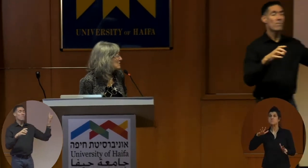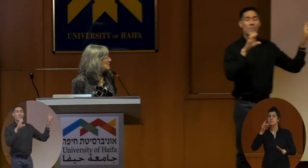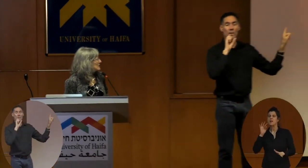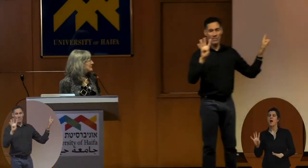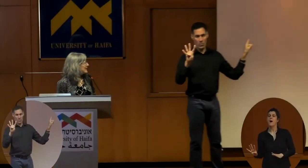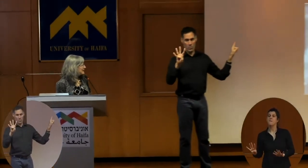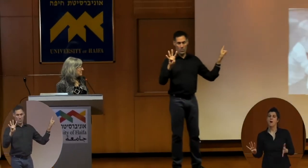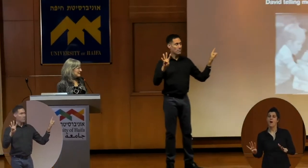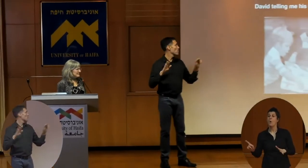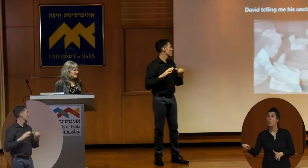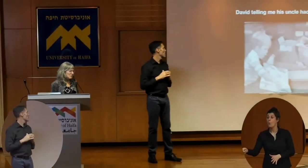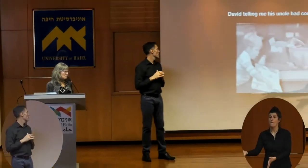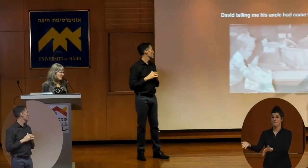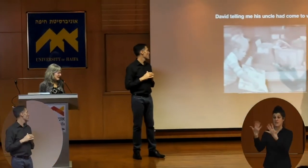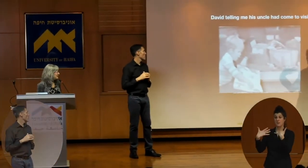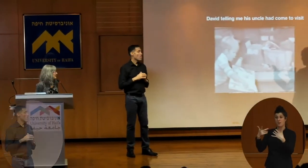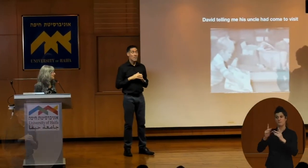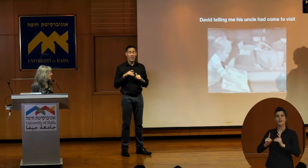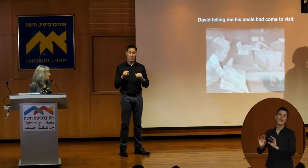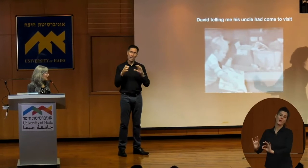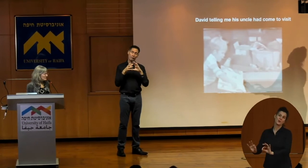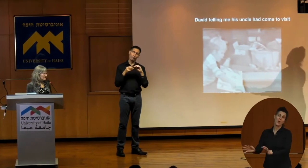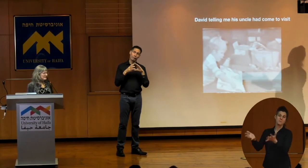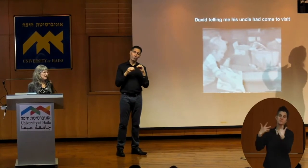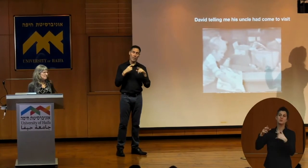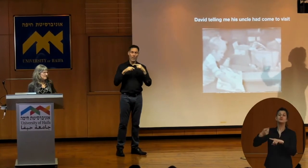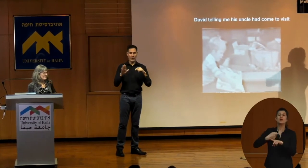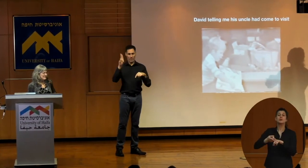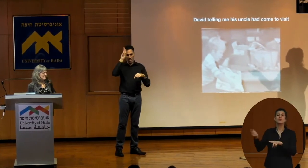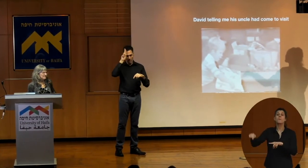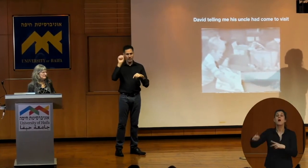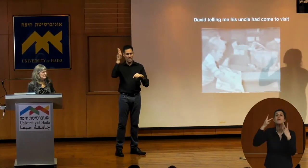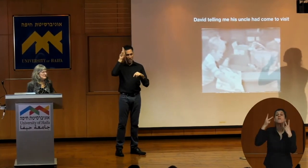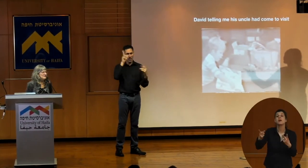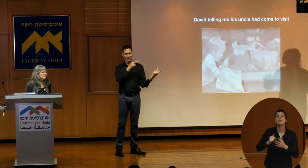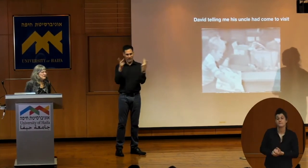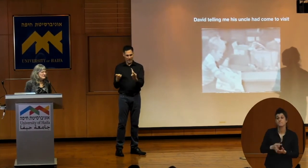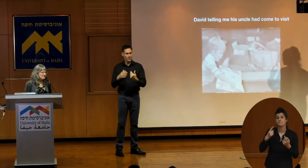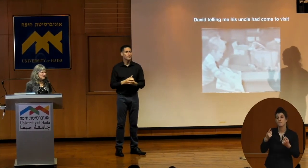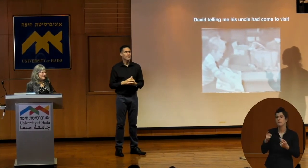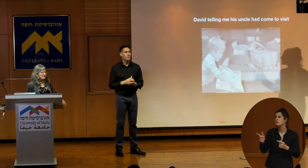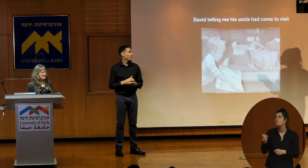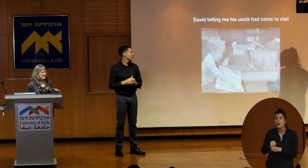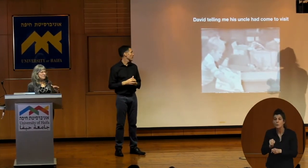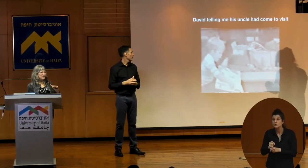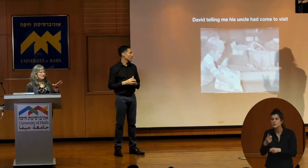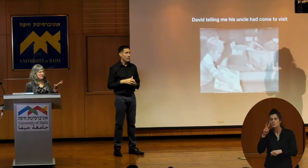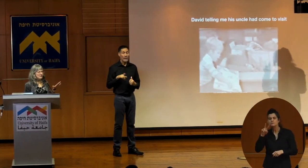telling me in his own way that his uncle had come to visit. What he's doing, he's looking at a picture of